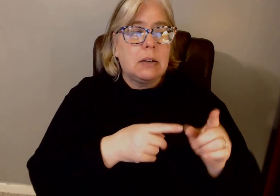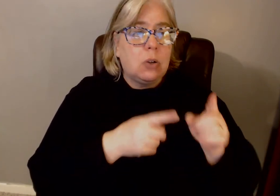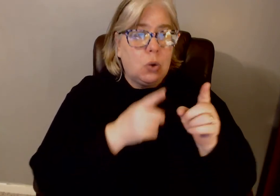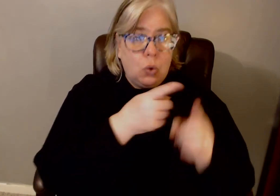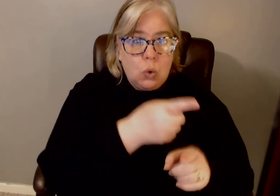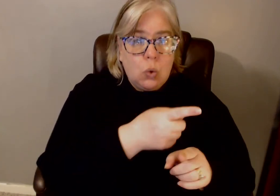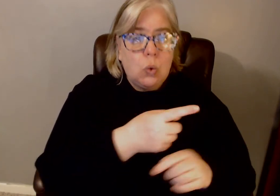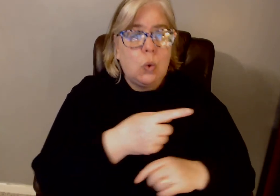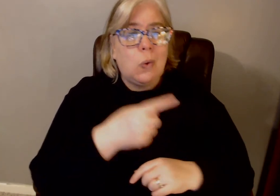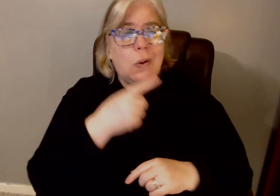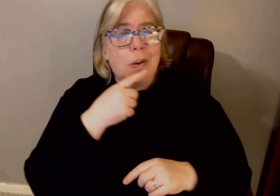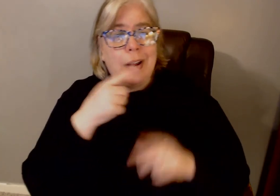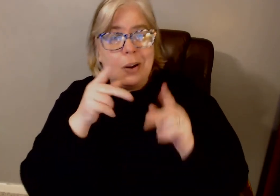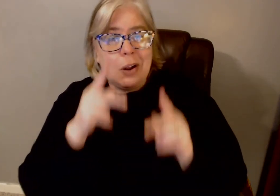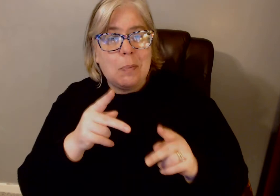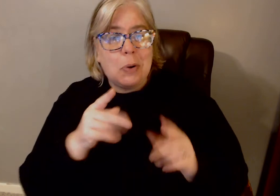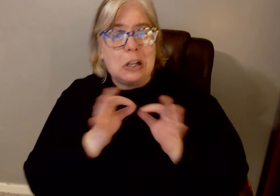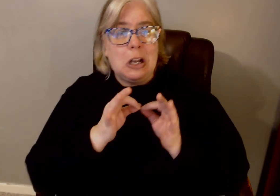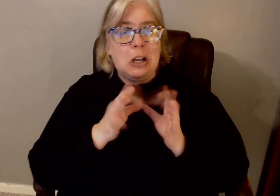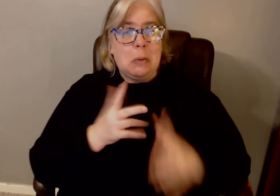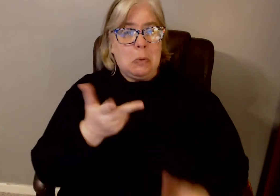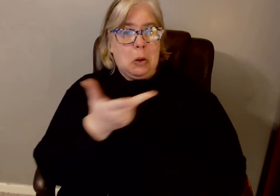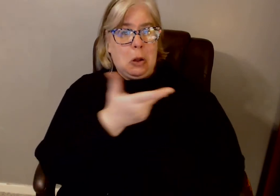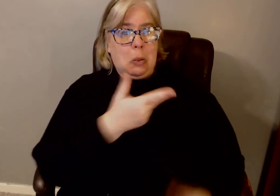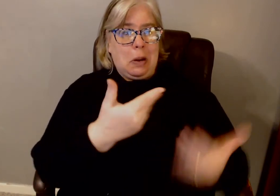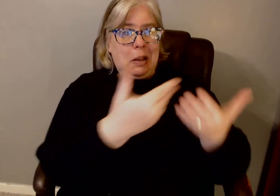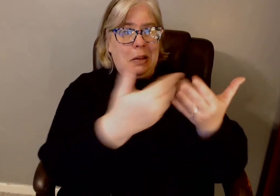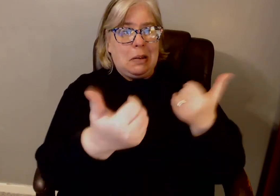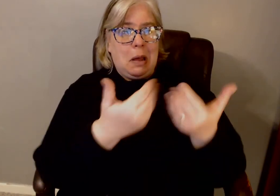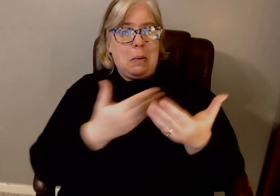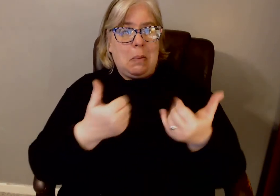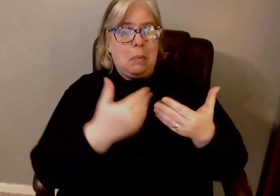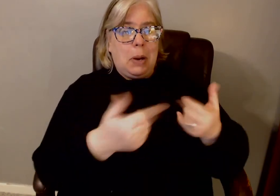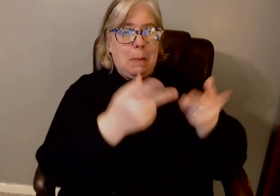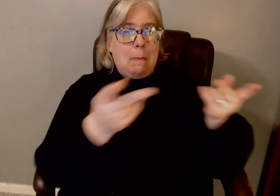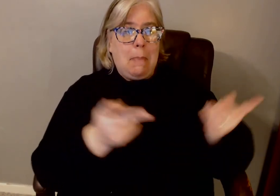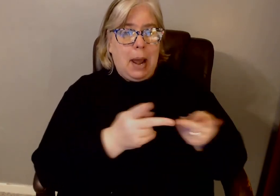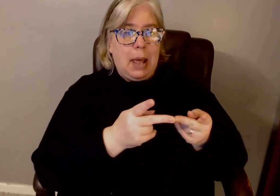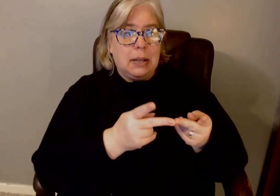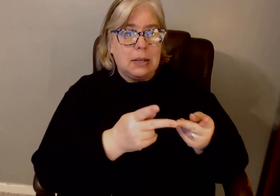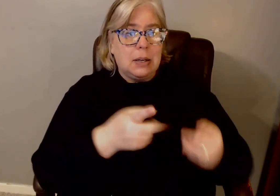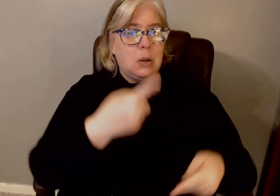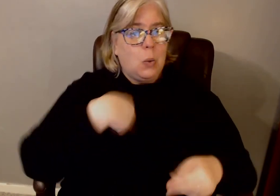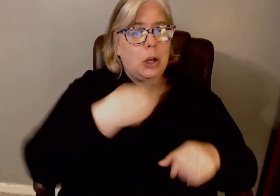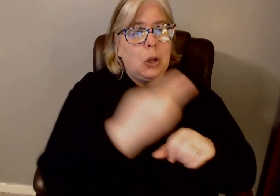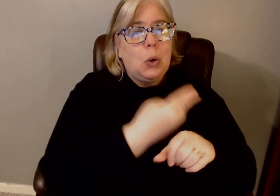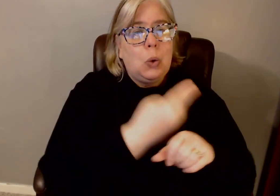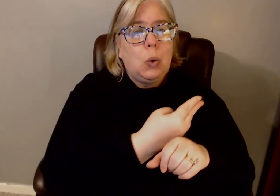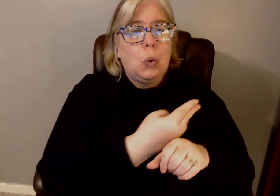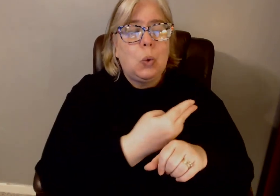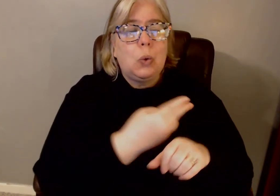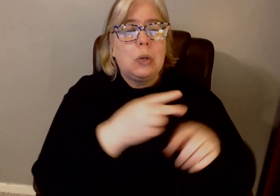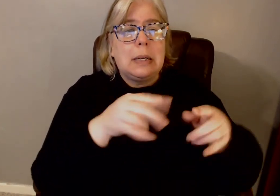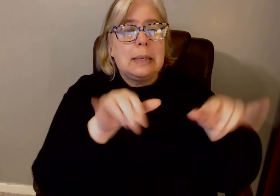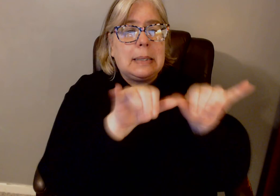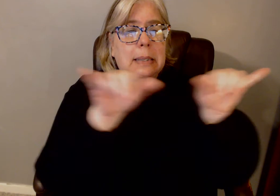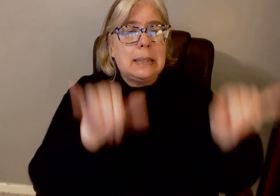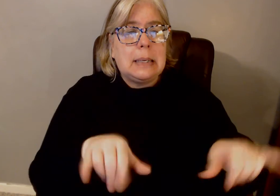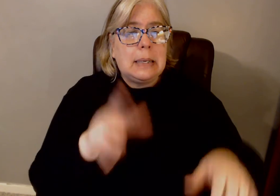than I even walk. I think she doesn't